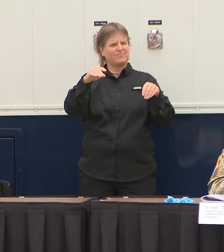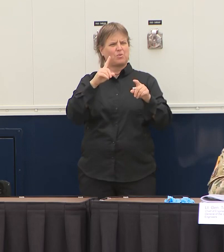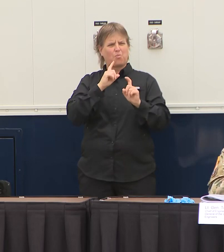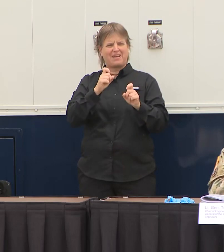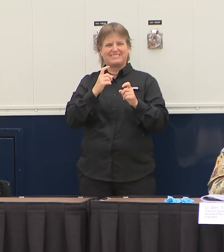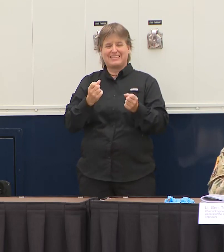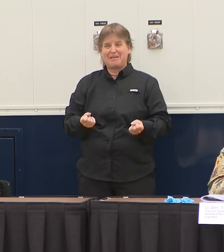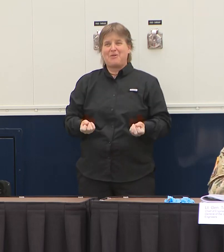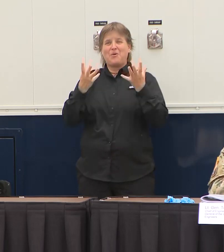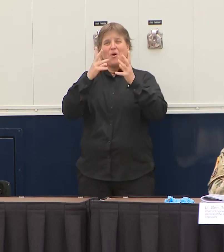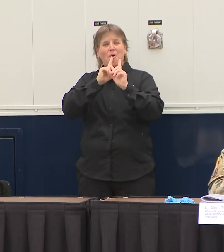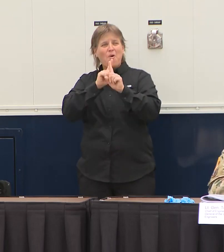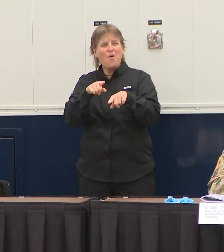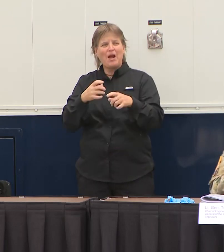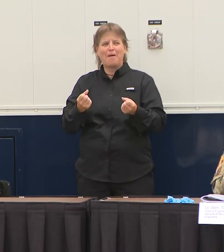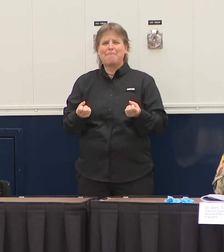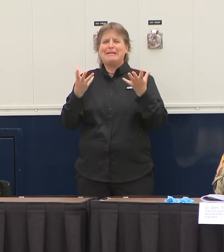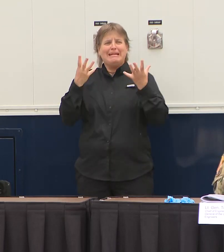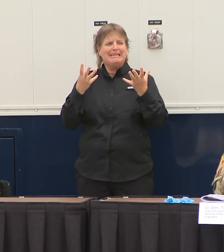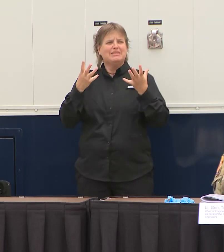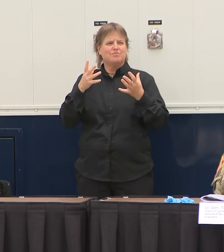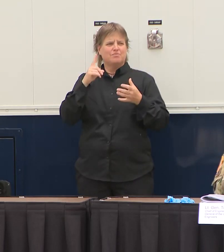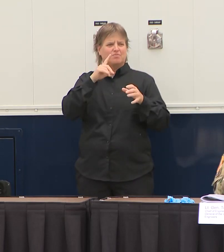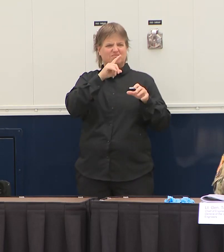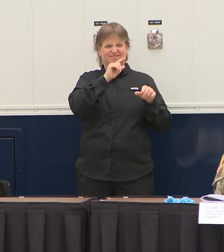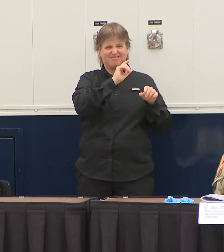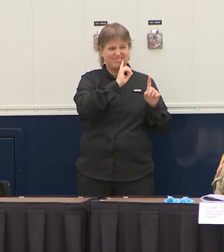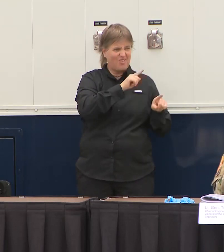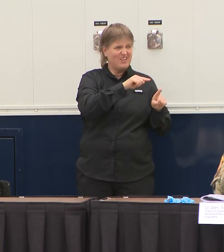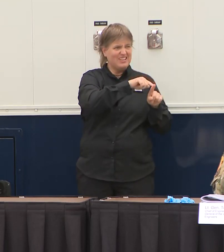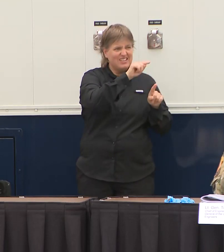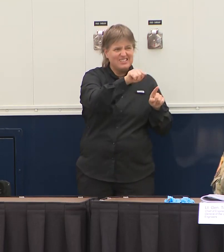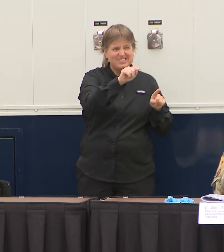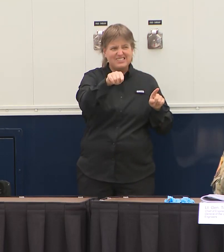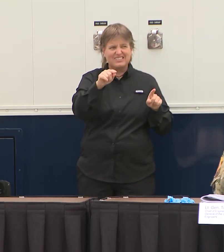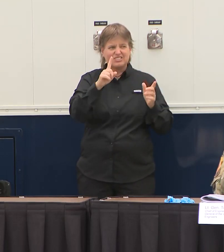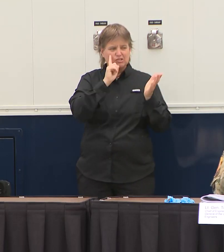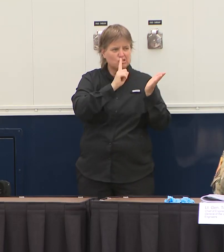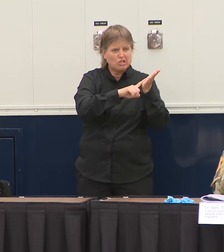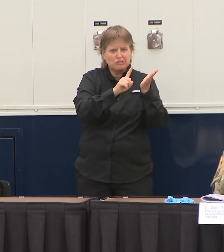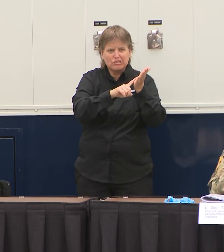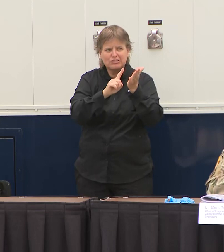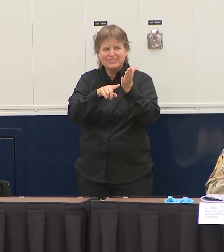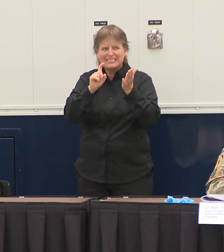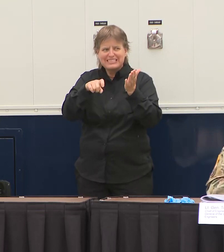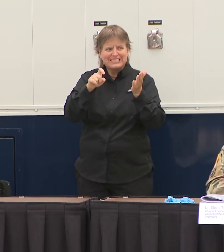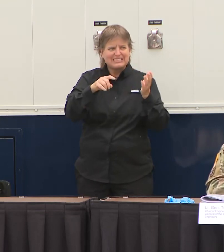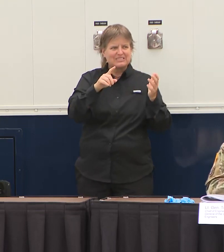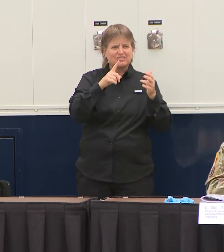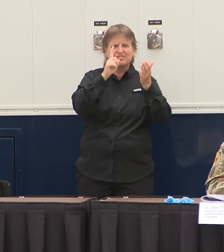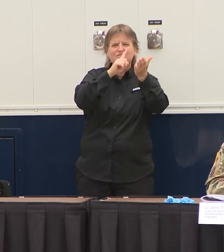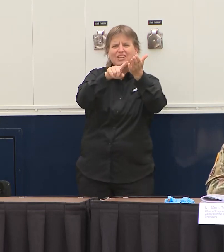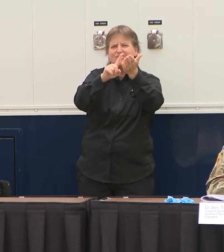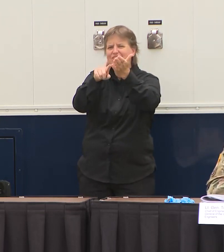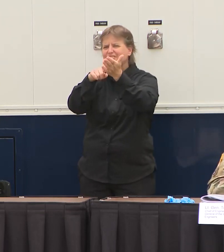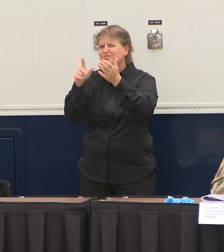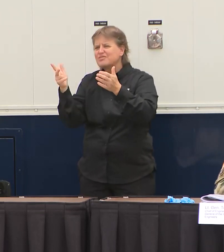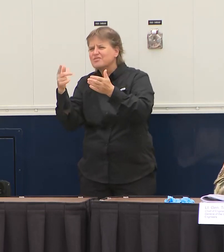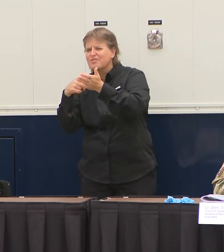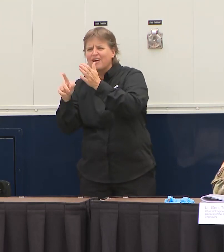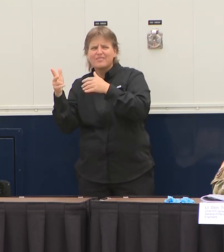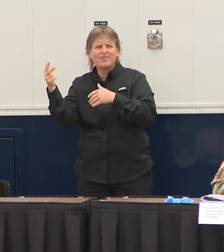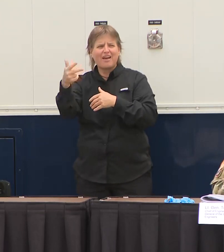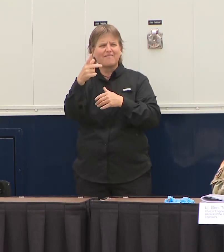strike teams to be able to take this and do spot checks at nursing homes and assisted living facilities to see if this is